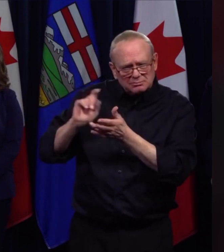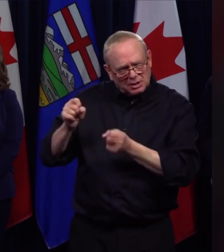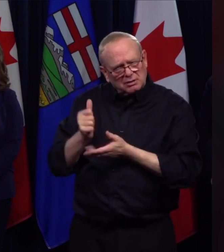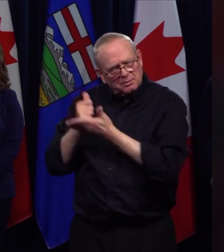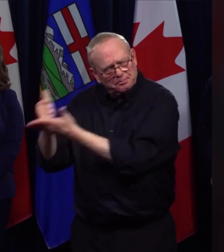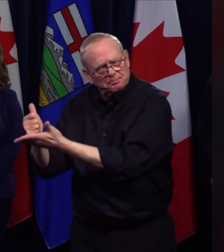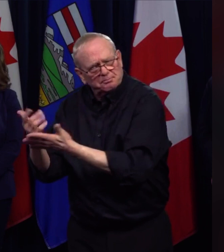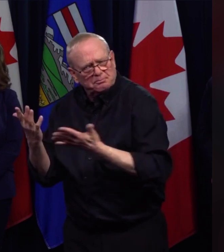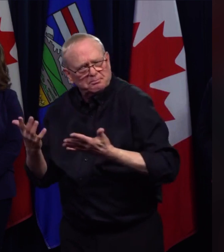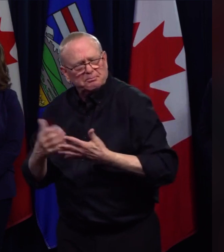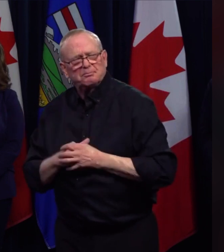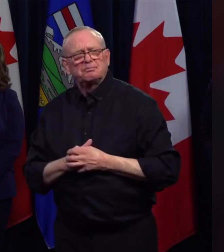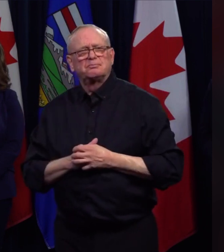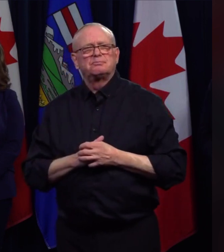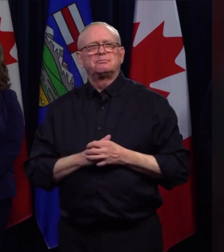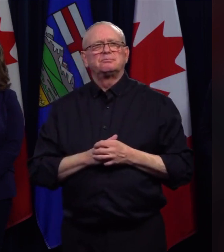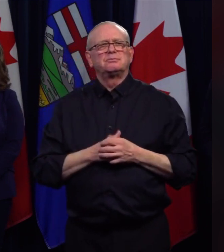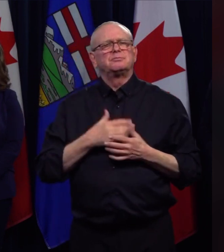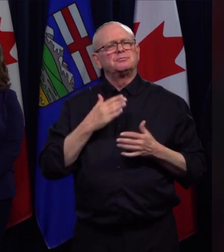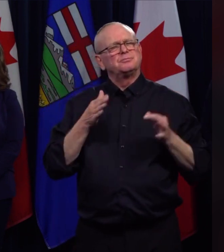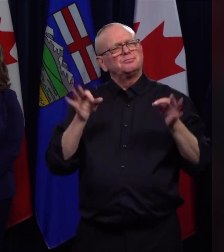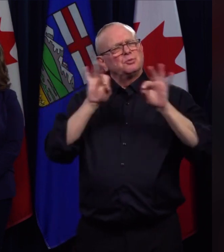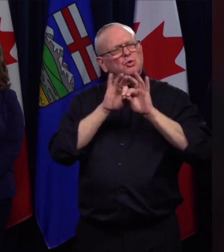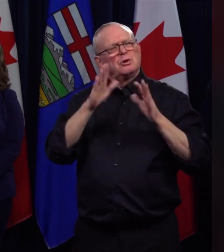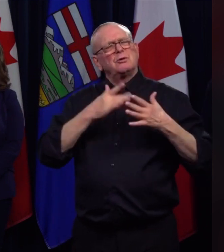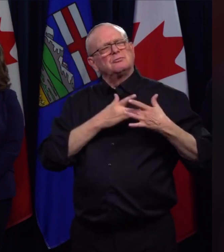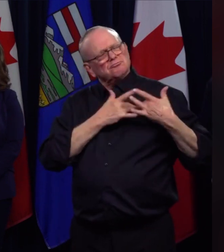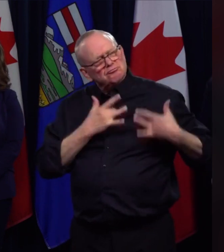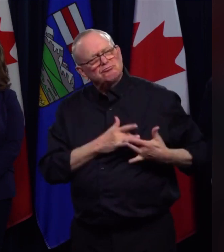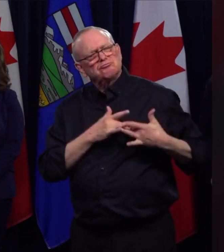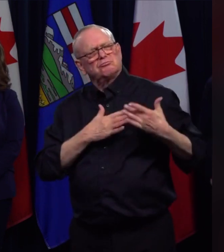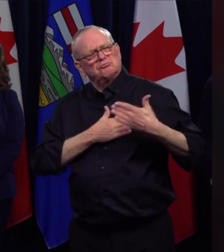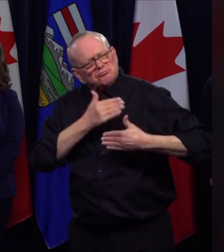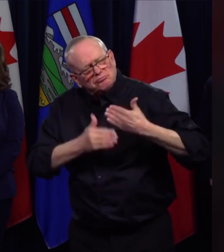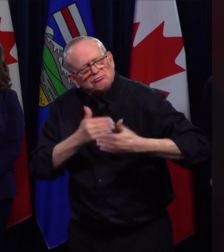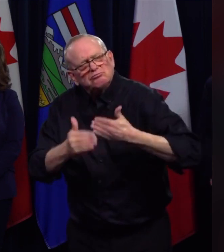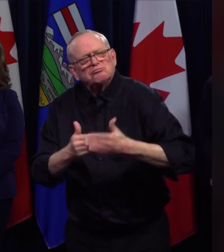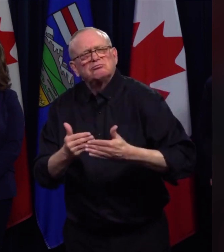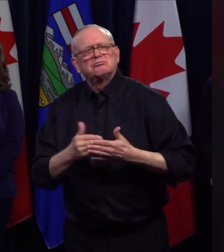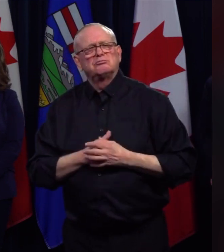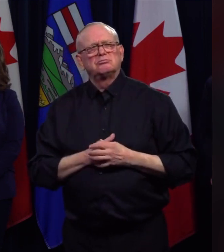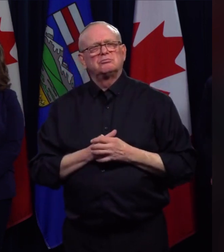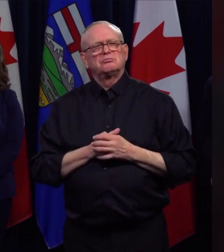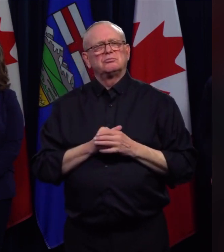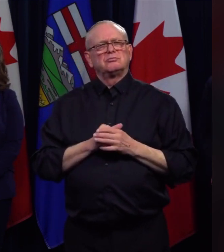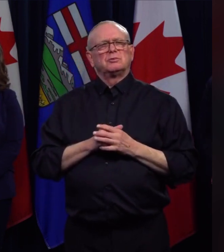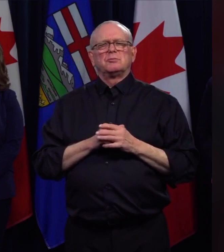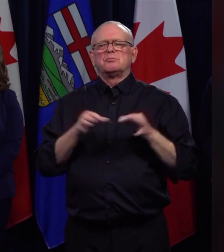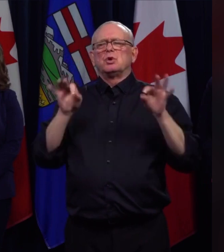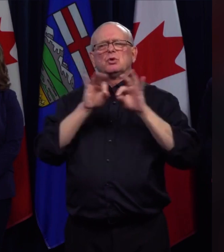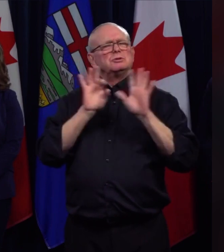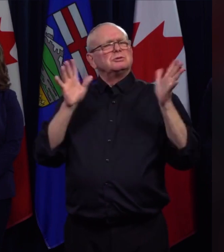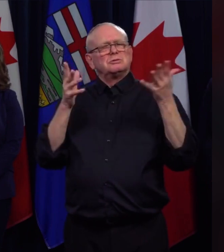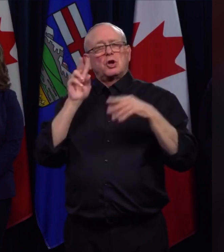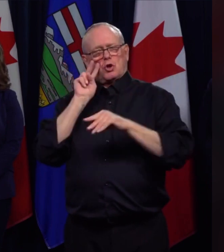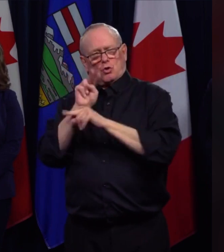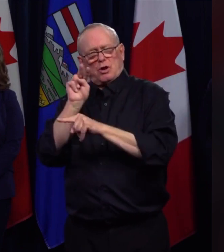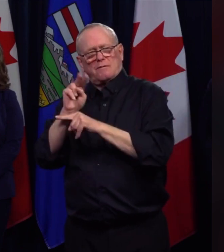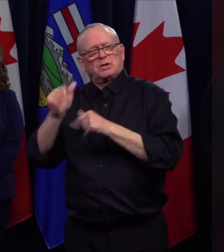out for your neighbours and of course by following the advice of Dr Hinshaw in terms of our public health protocols. Happy